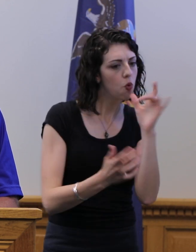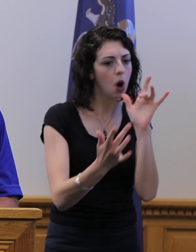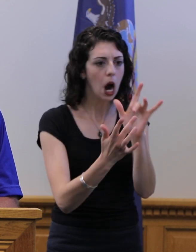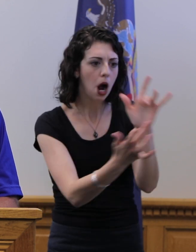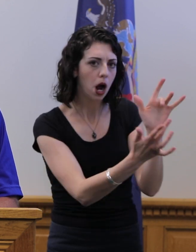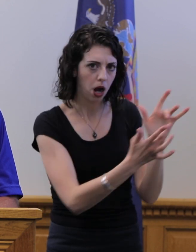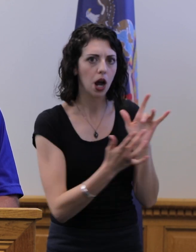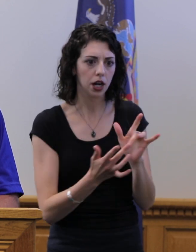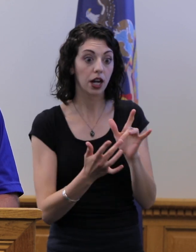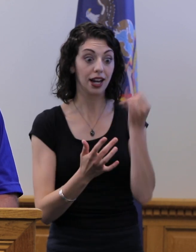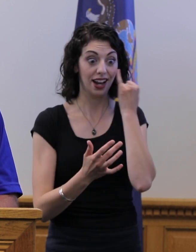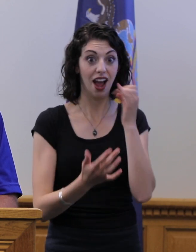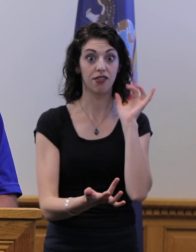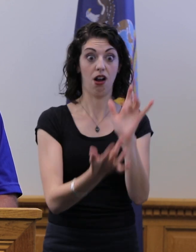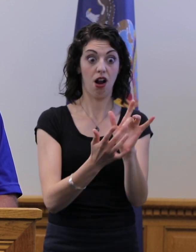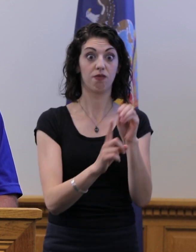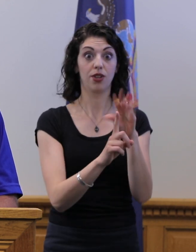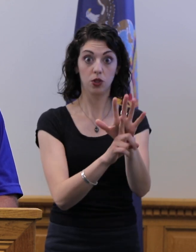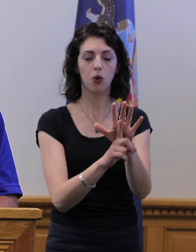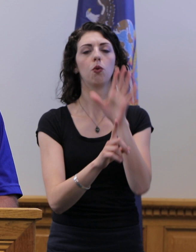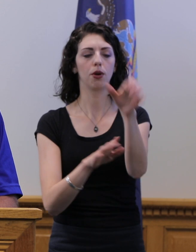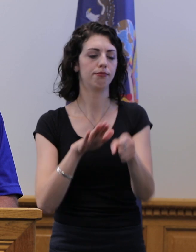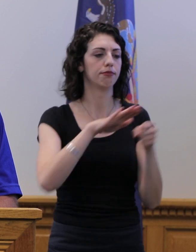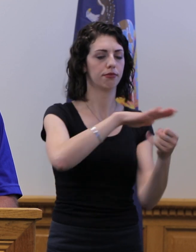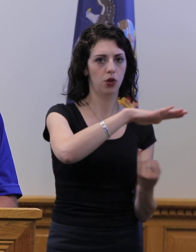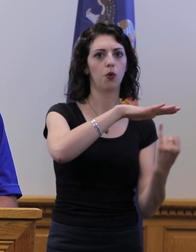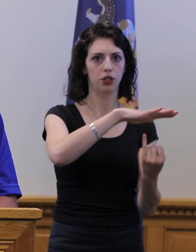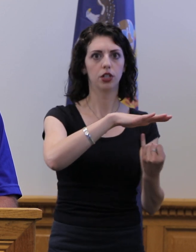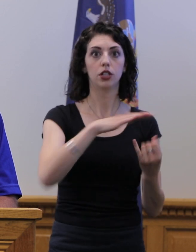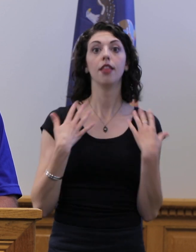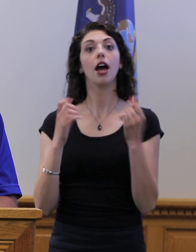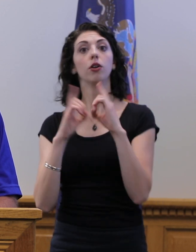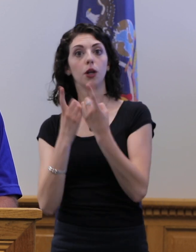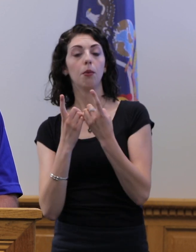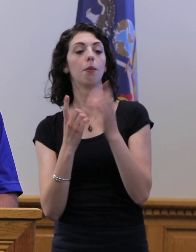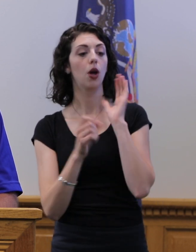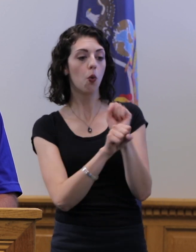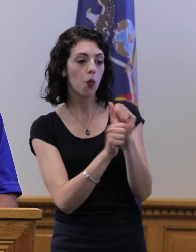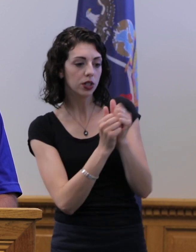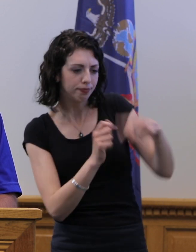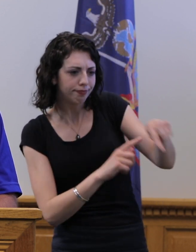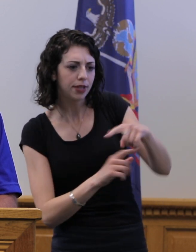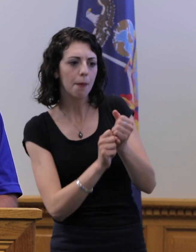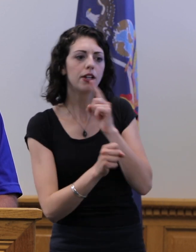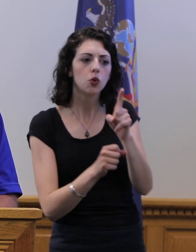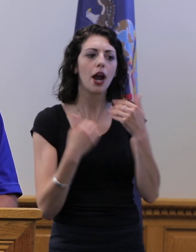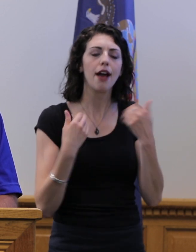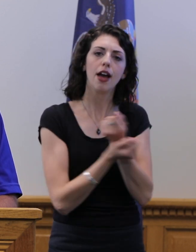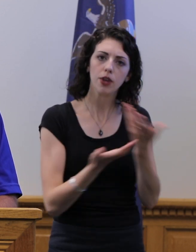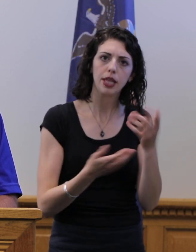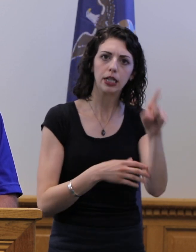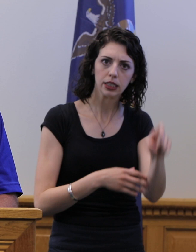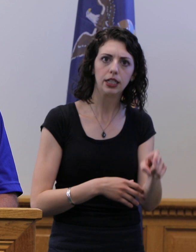isolated or quarantined. Our Department works with the affected patients to make sure their needs are being met while they are in isolation or